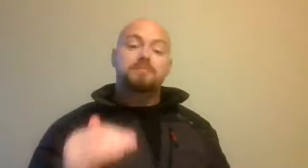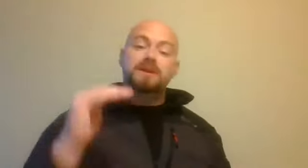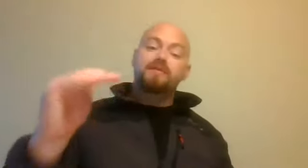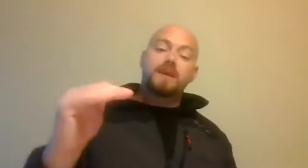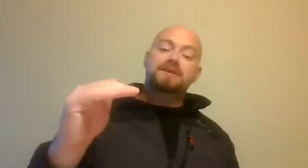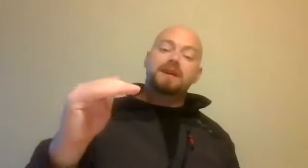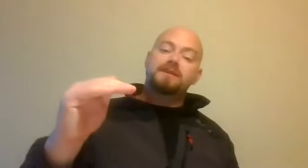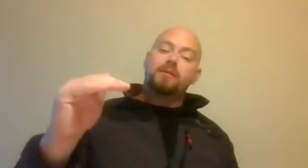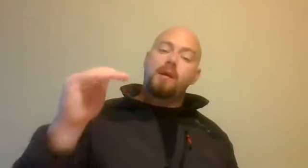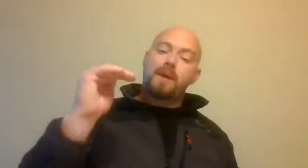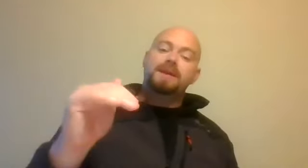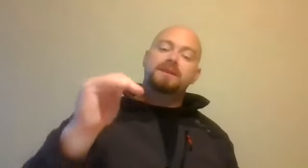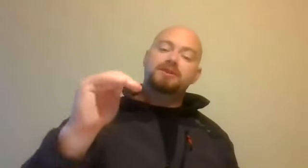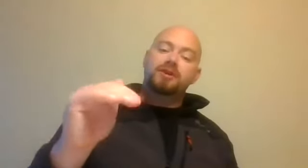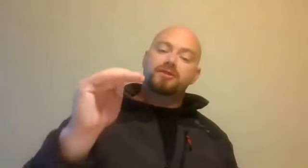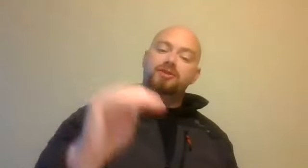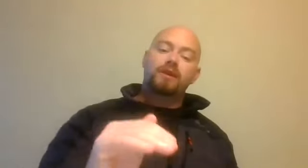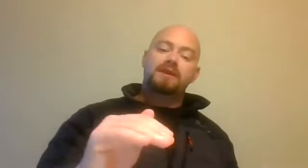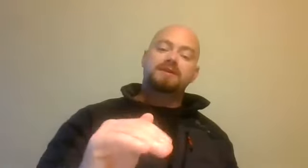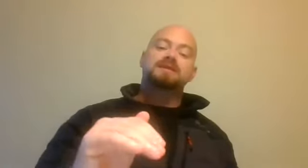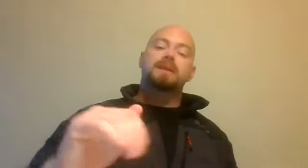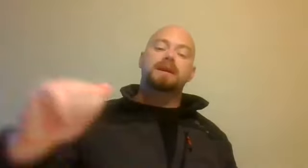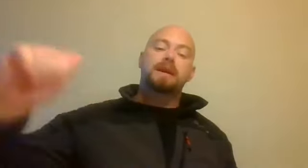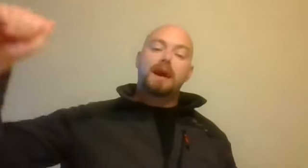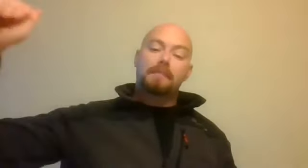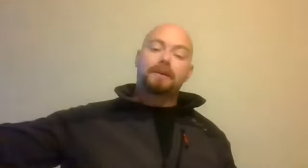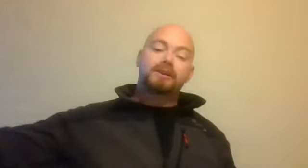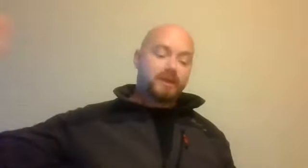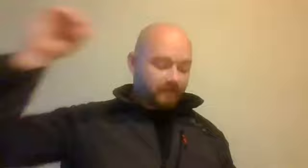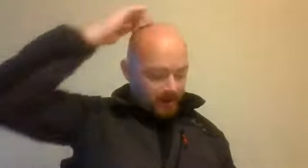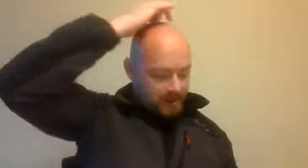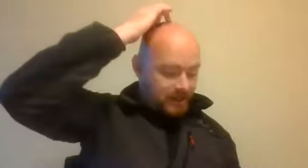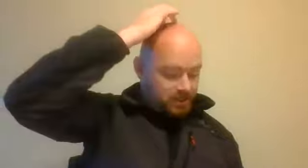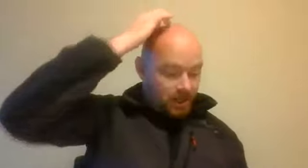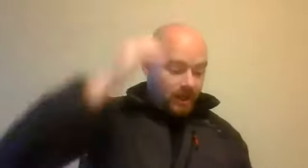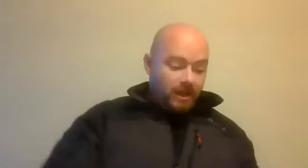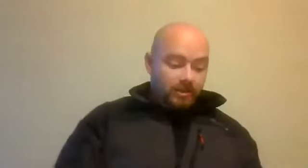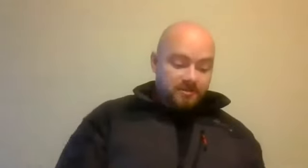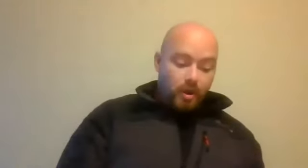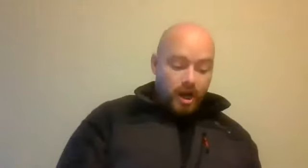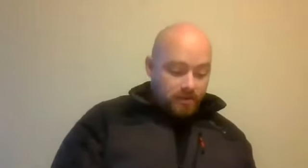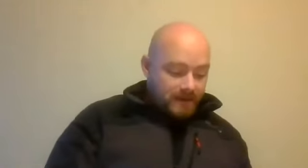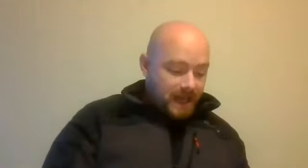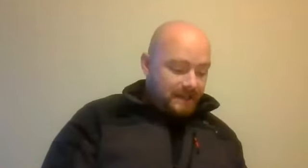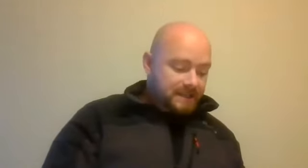Age meeting Information Age and how our brains are designed for Stone Age decision making applied to an Information Age. He talks about herd mentality,